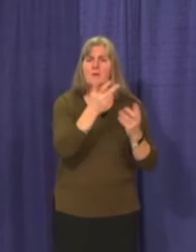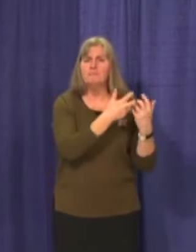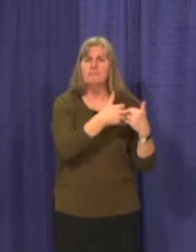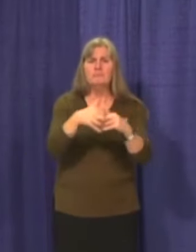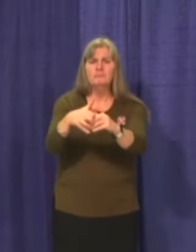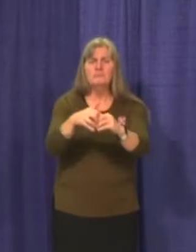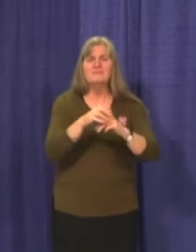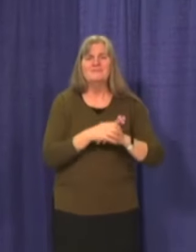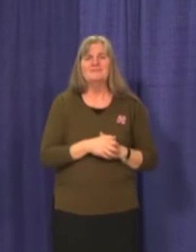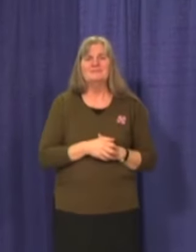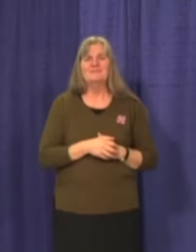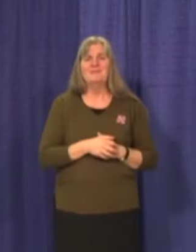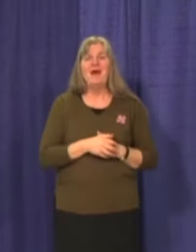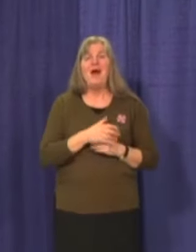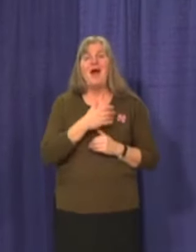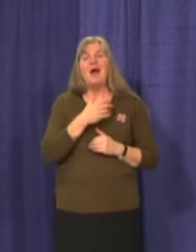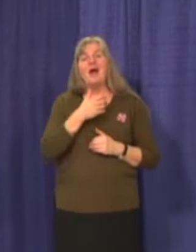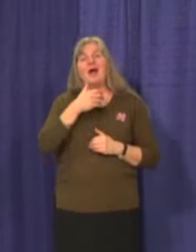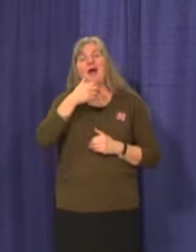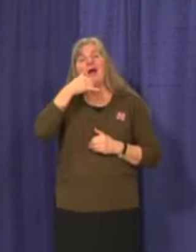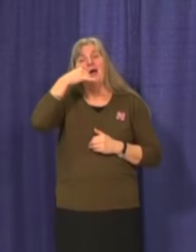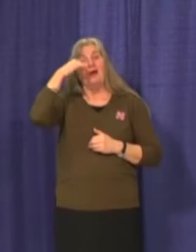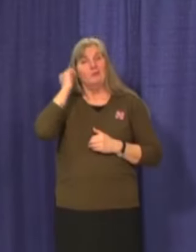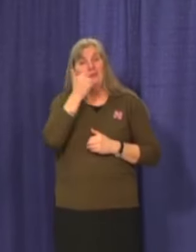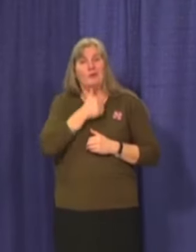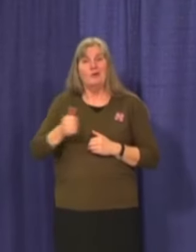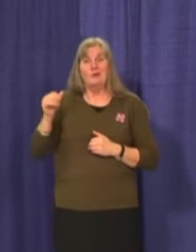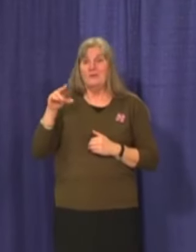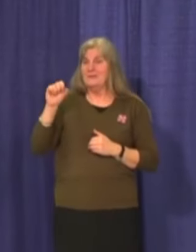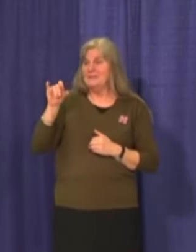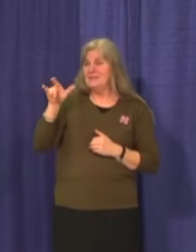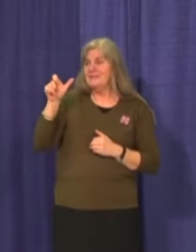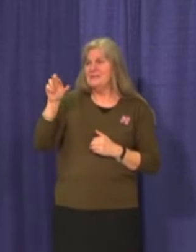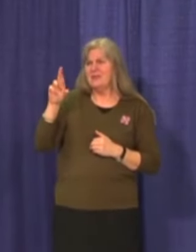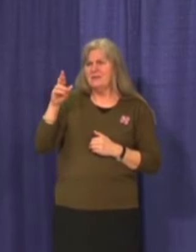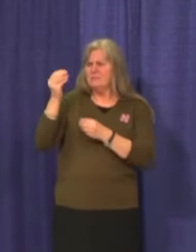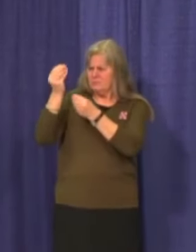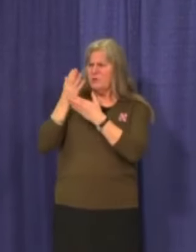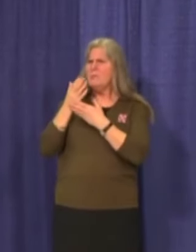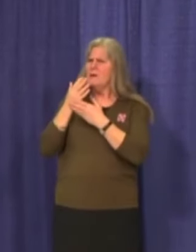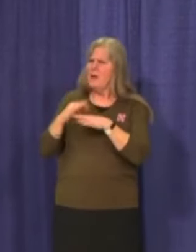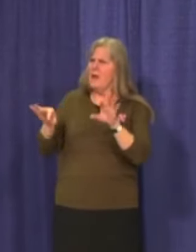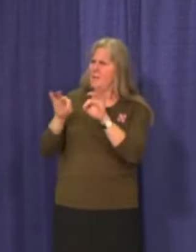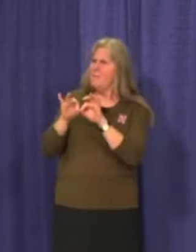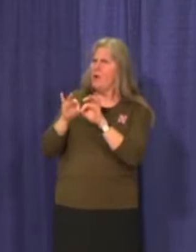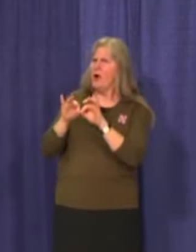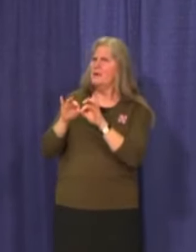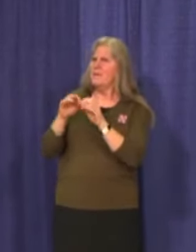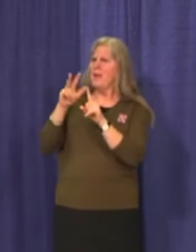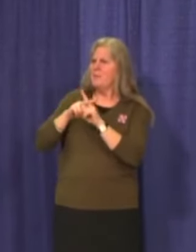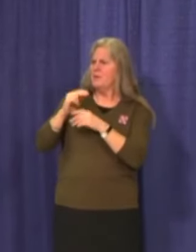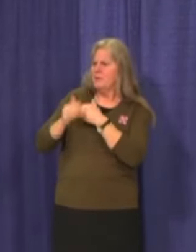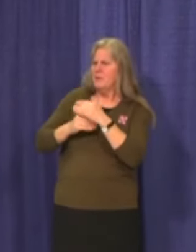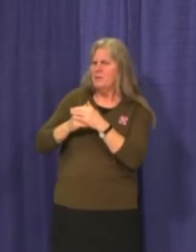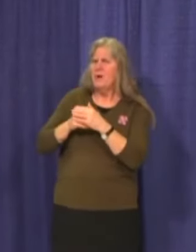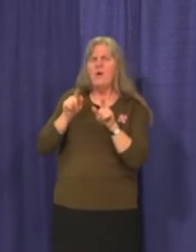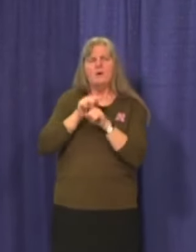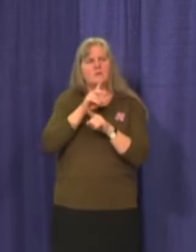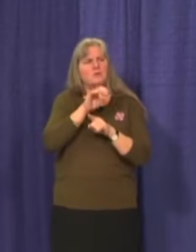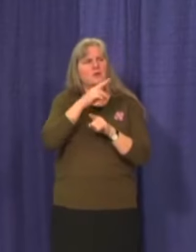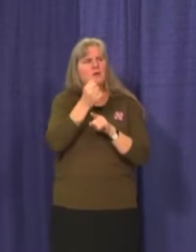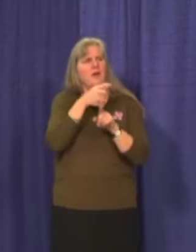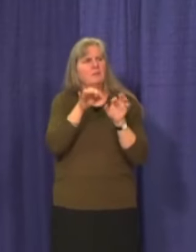I know Premier Silver has spoken about the importance of the booking system already and I know Dr. Hanley will offer some more detail as well.